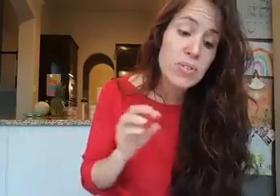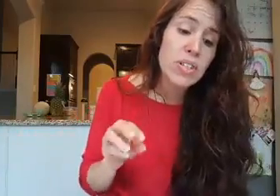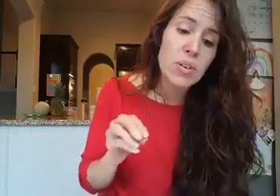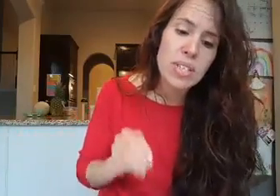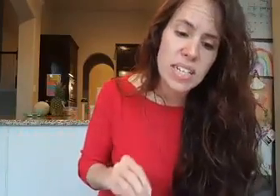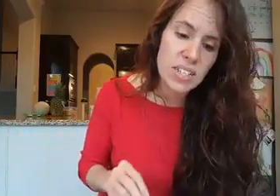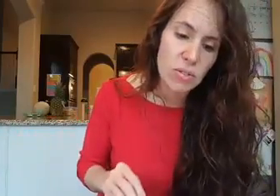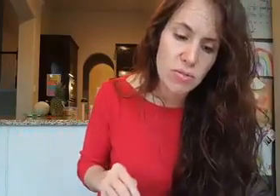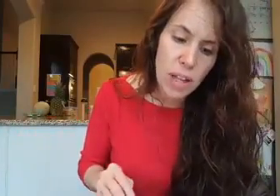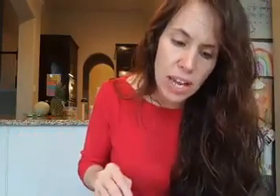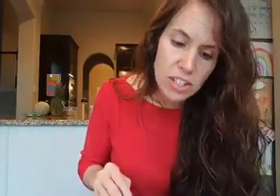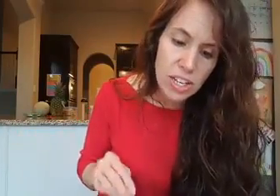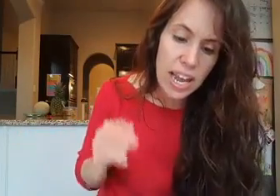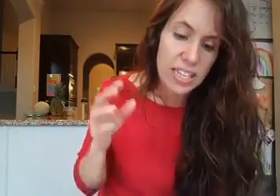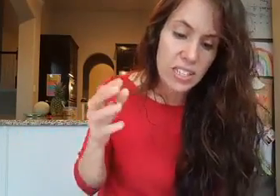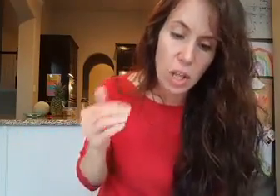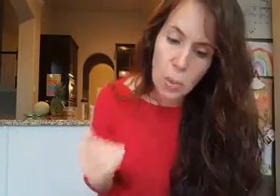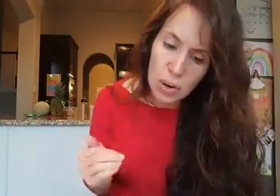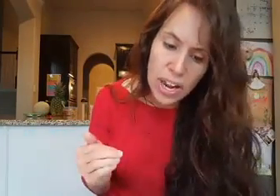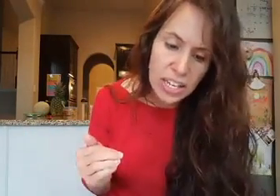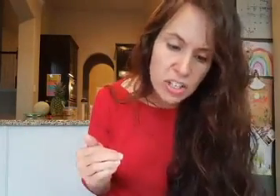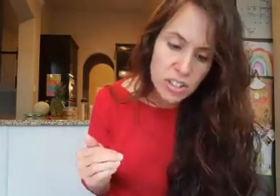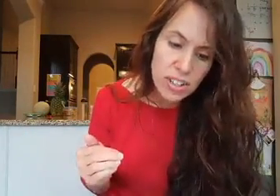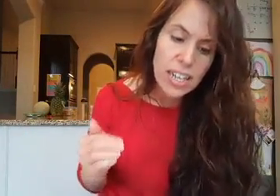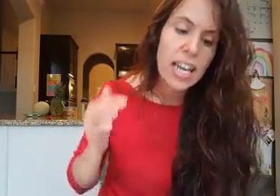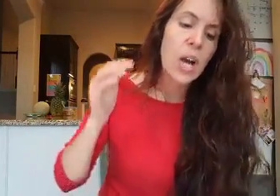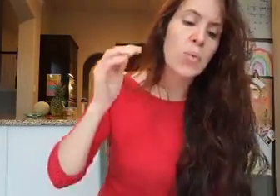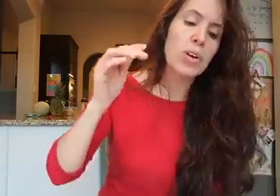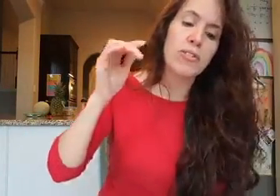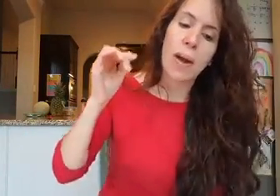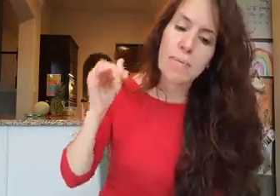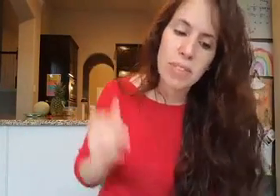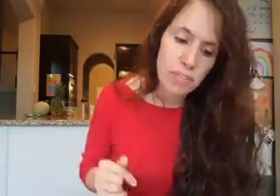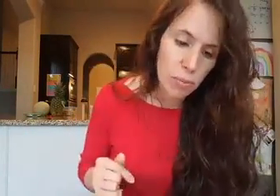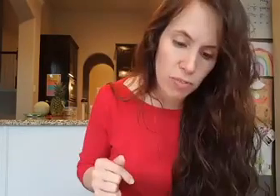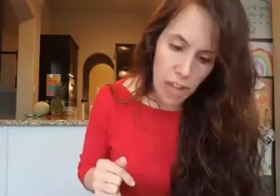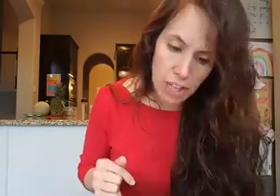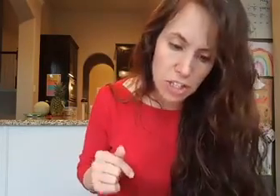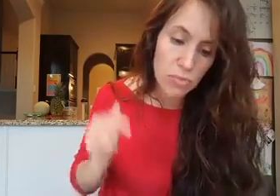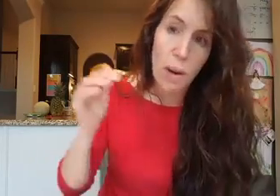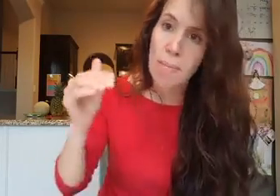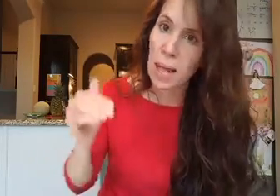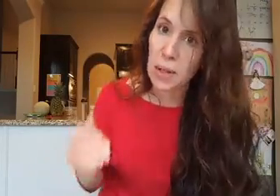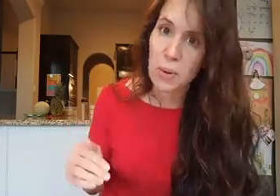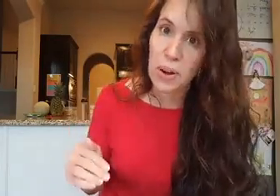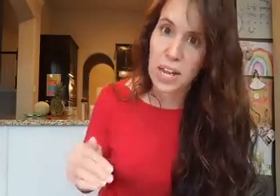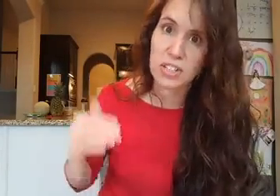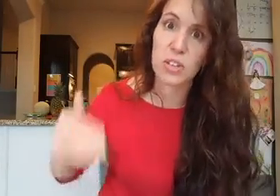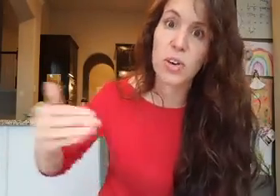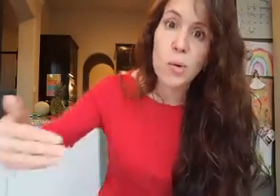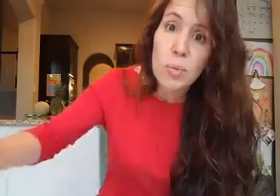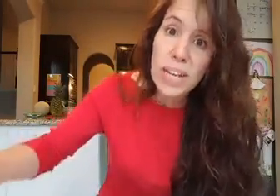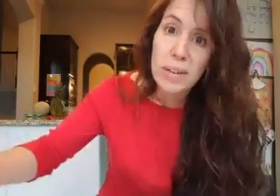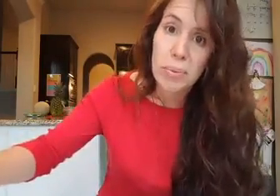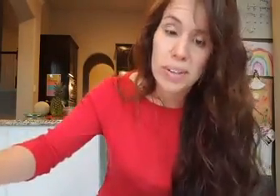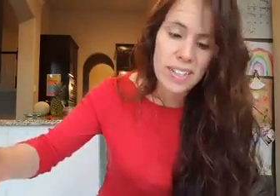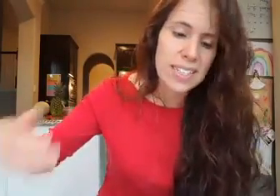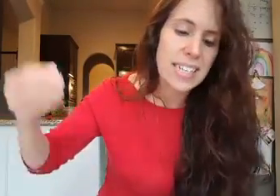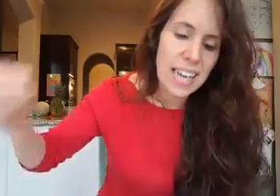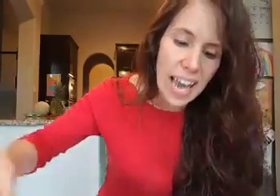sows to his own flesh and his lower nature will from the flesh, from that lower nature, reap decay